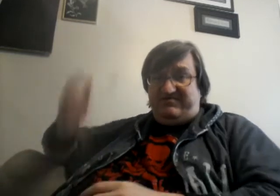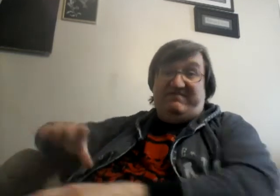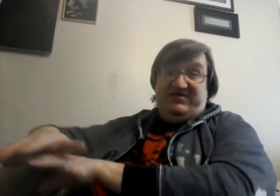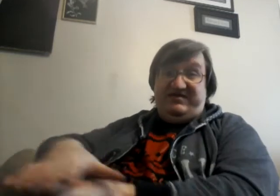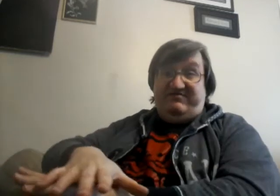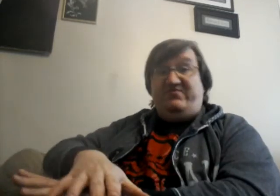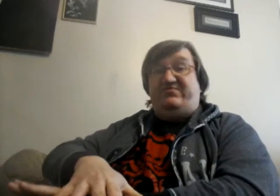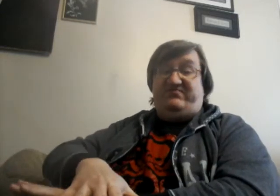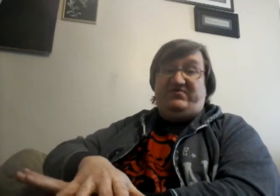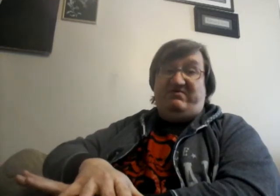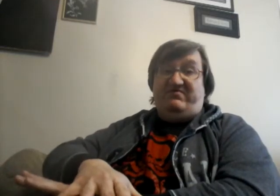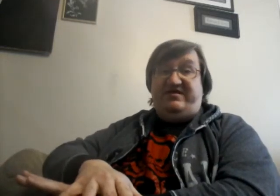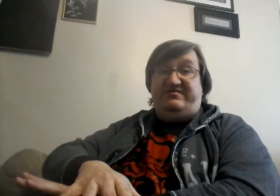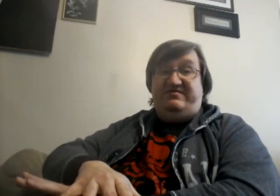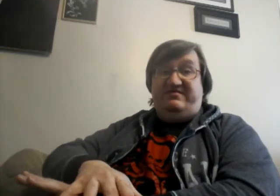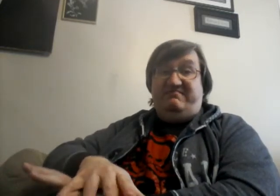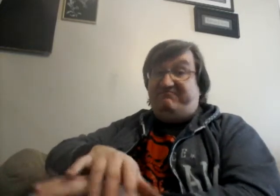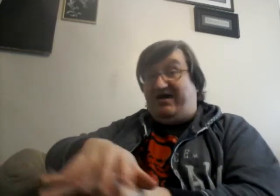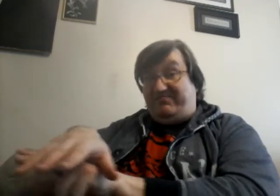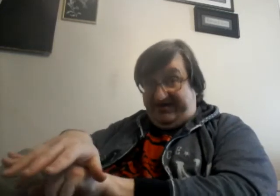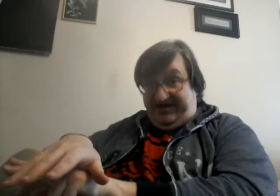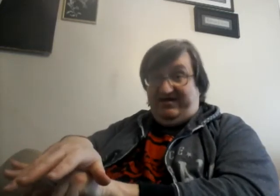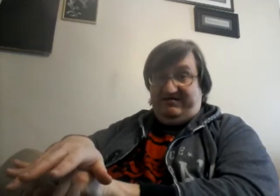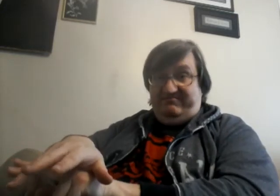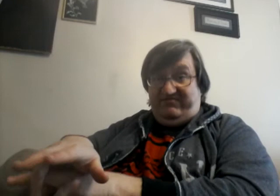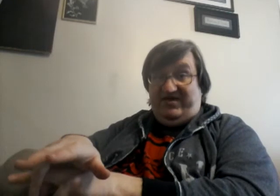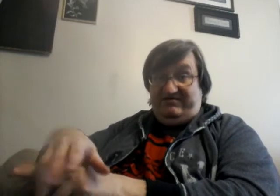manipulating it for their own end. Probably Kang, if you ask,